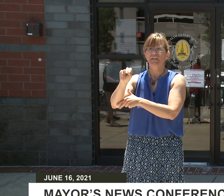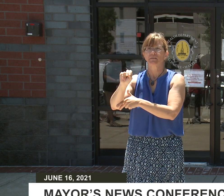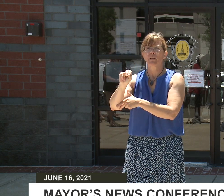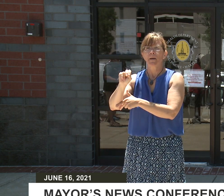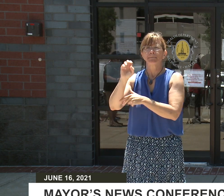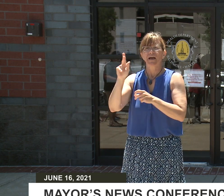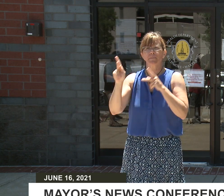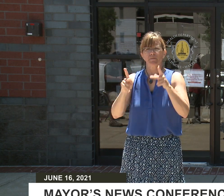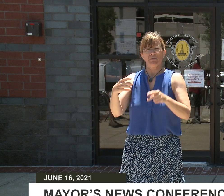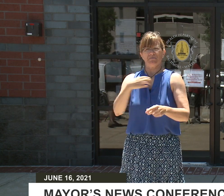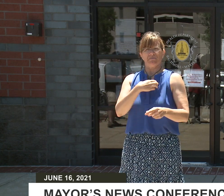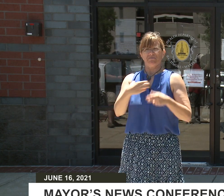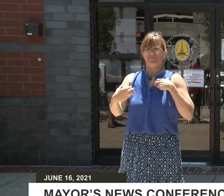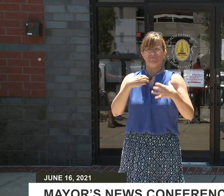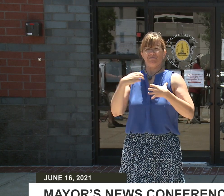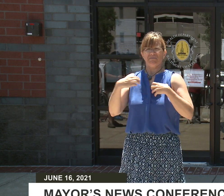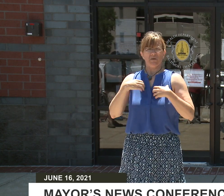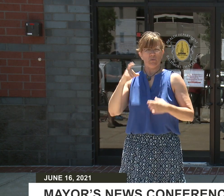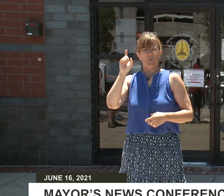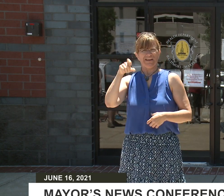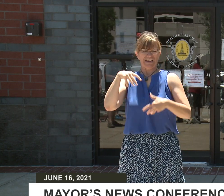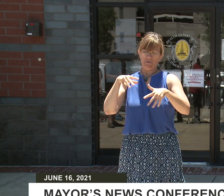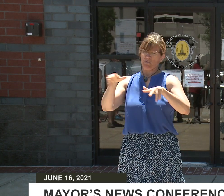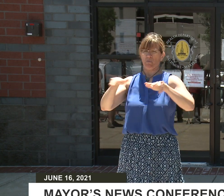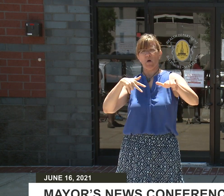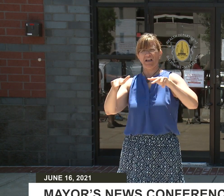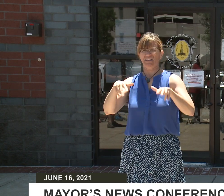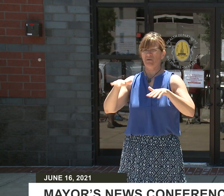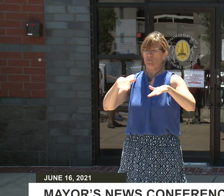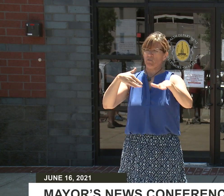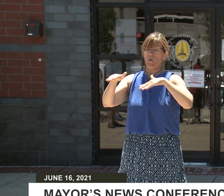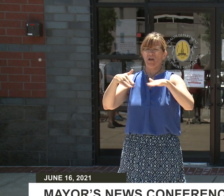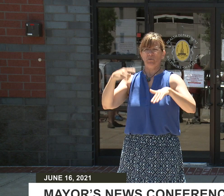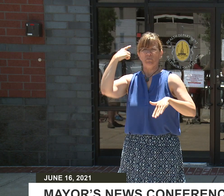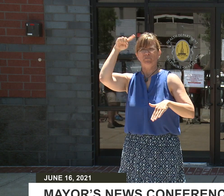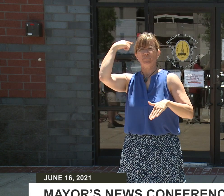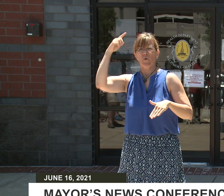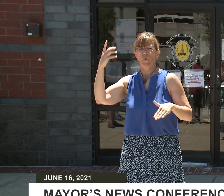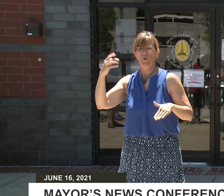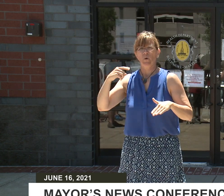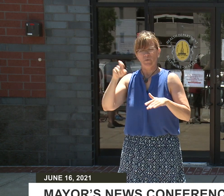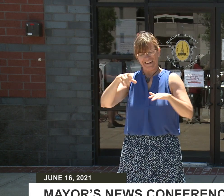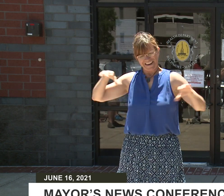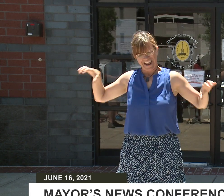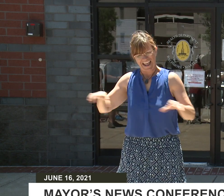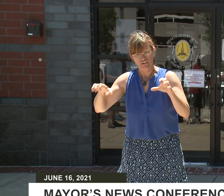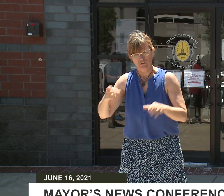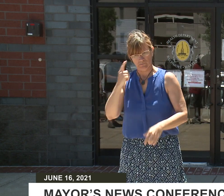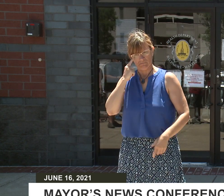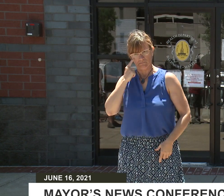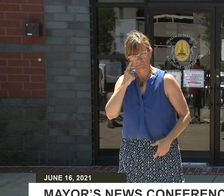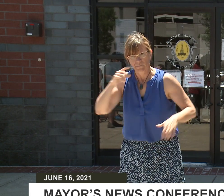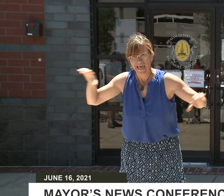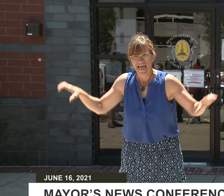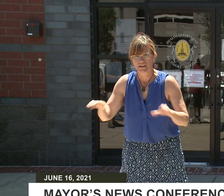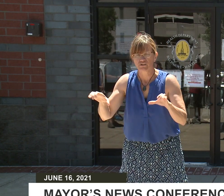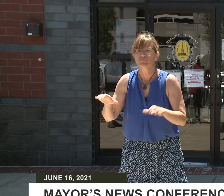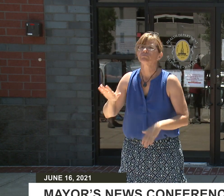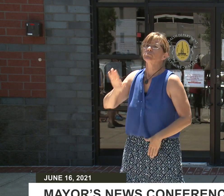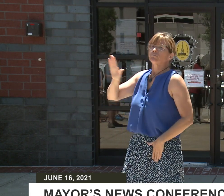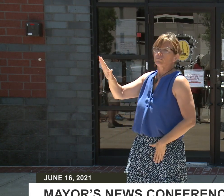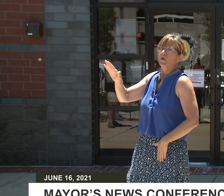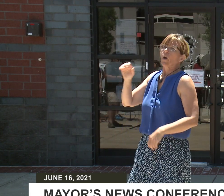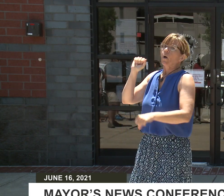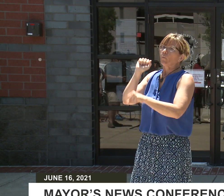tomorrow? Well, I think that I've been working with folks in Mondawmin for quite some time. And it's not just about... The walk is for me to make sure that all of my